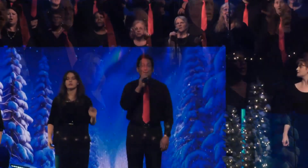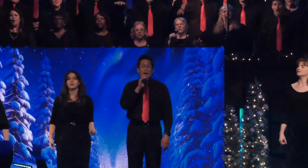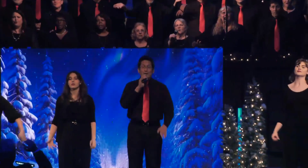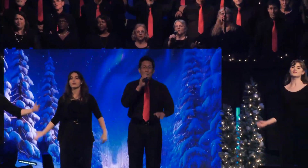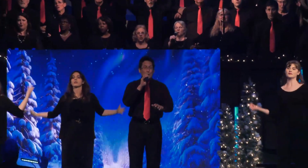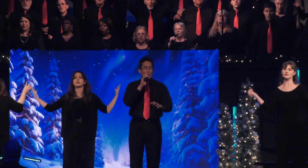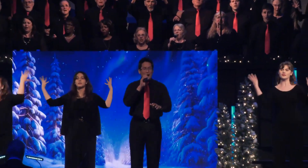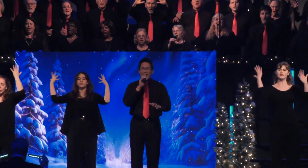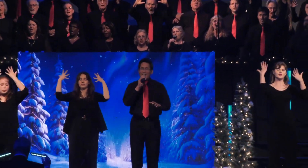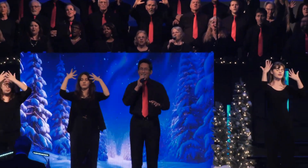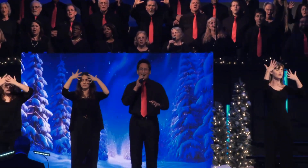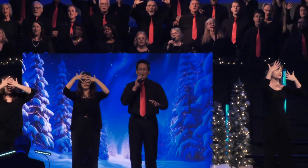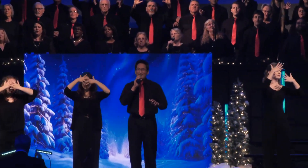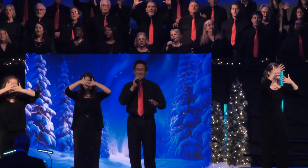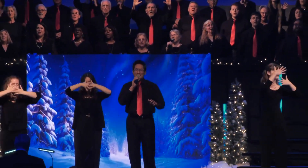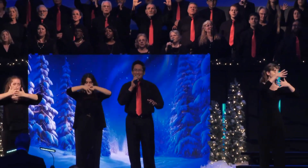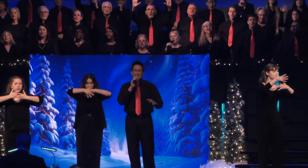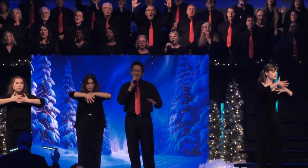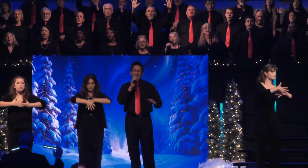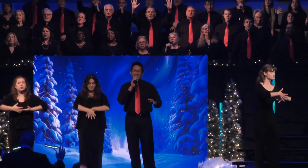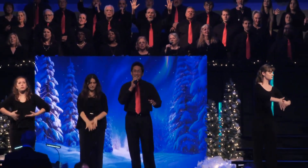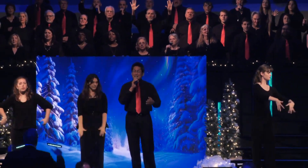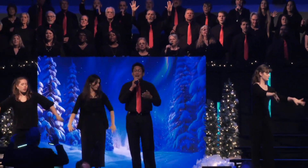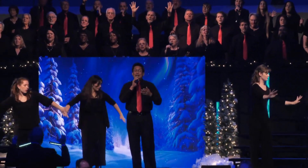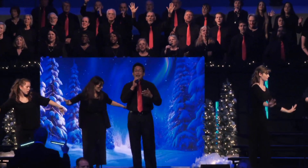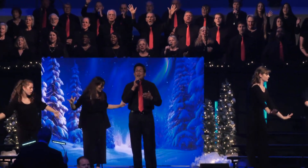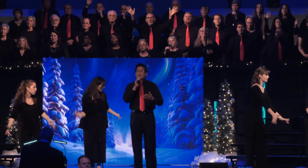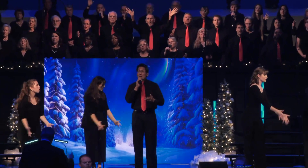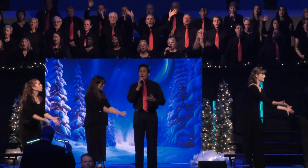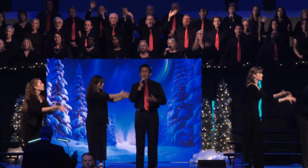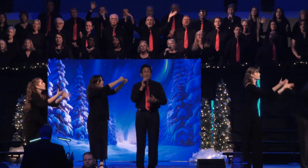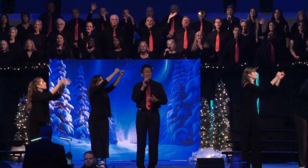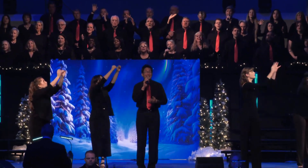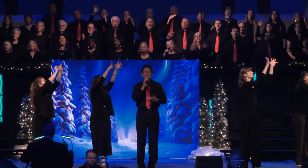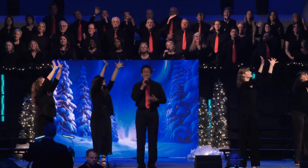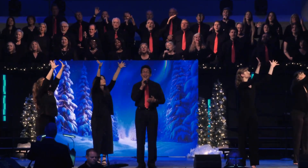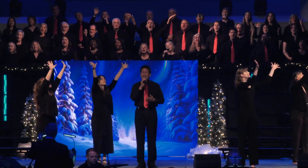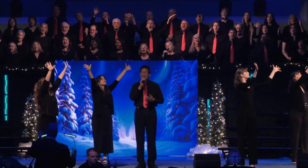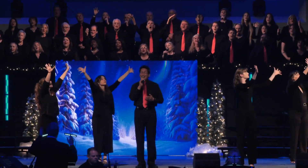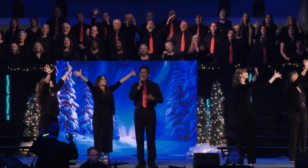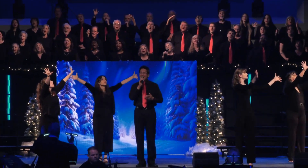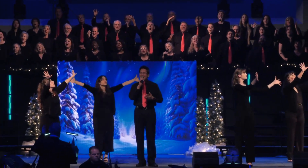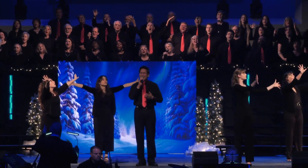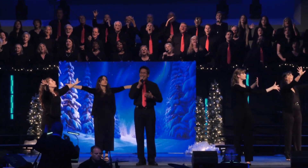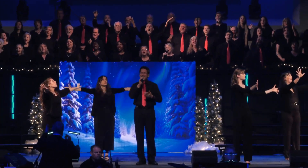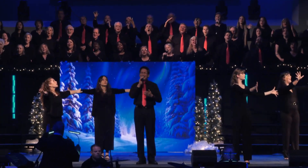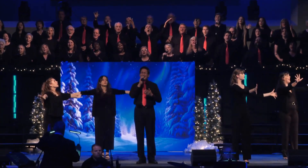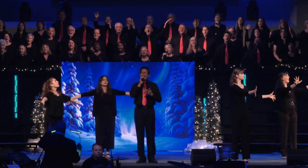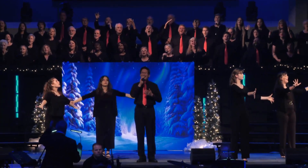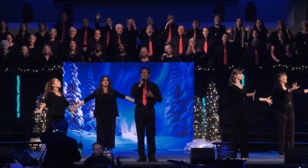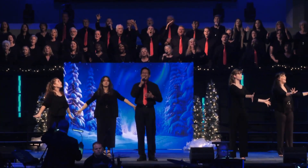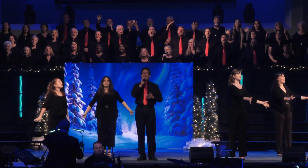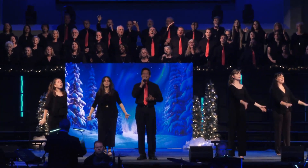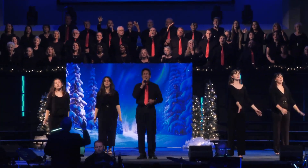For out of the darkness came glorious light